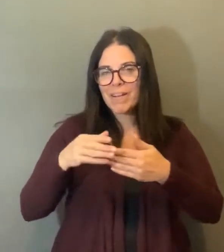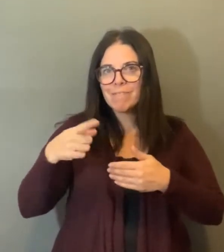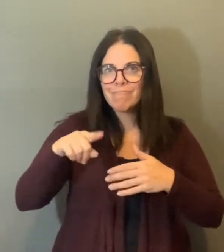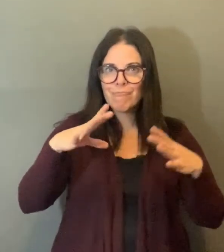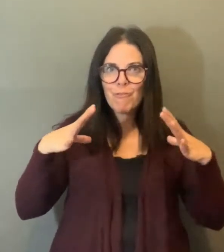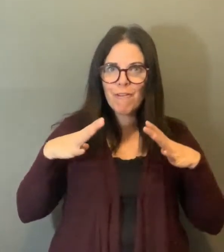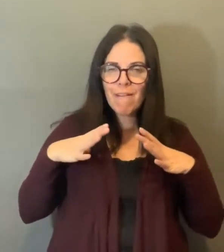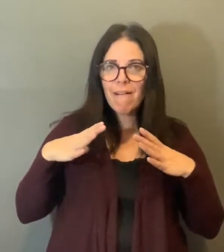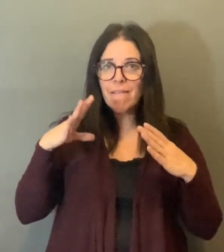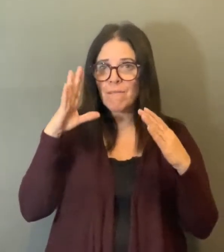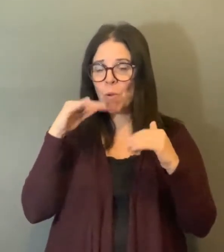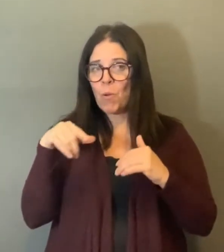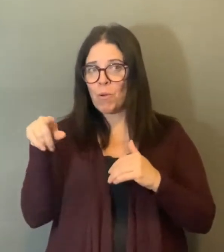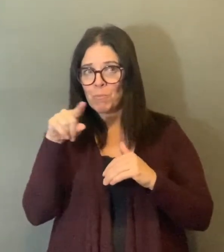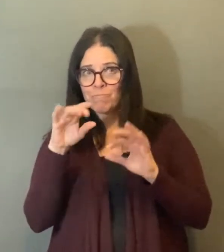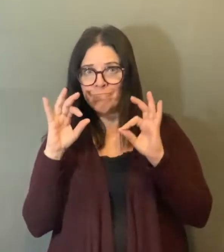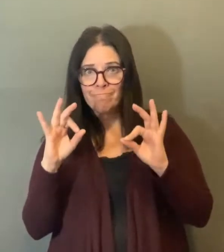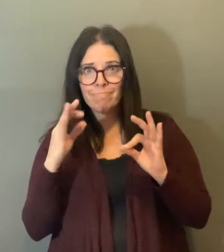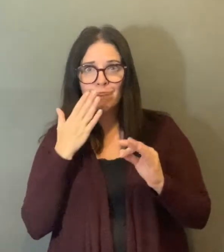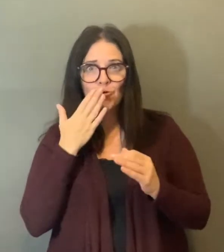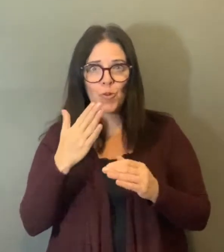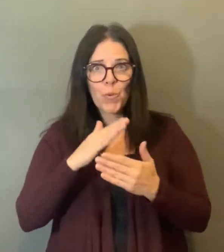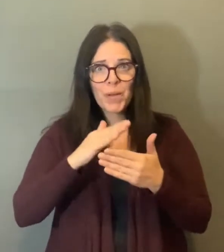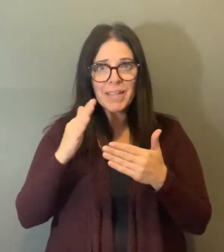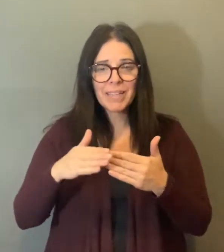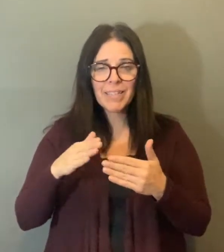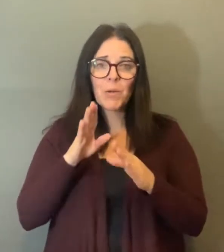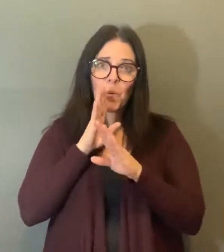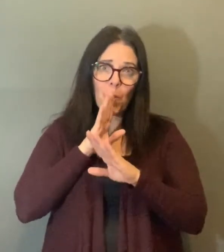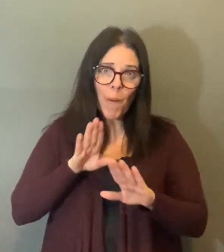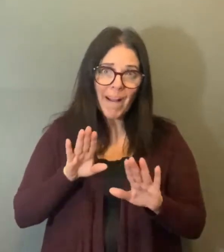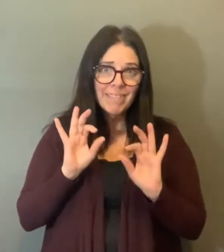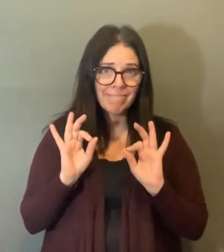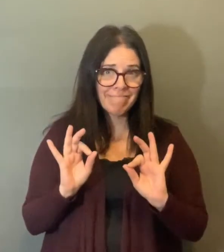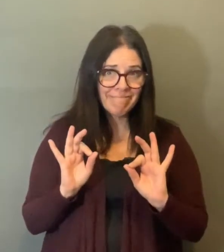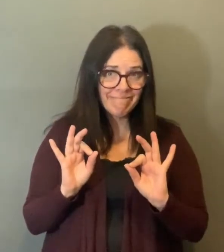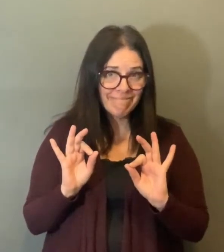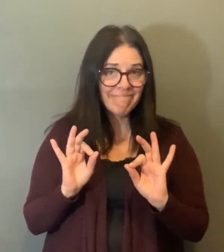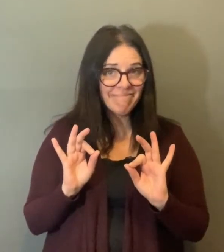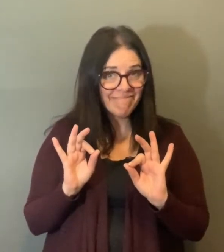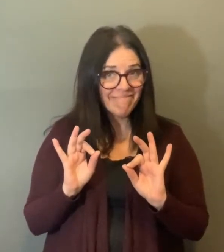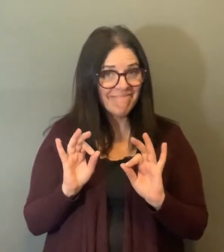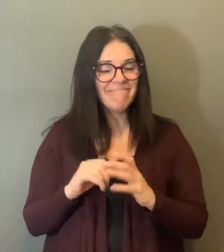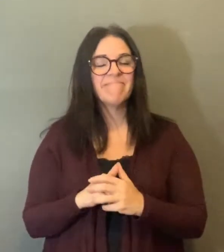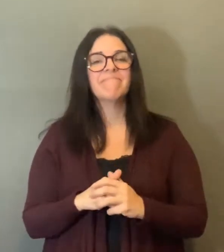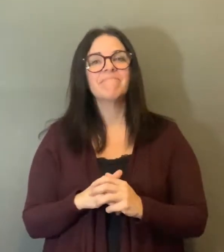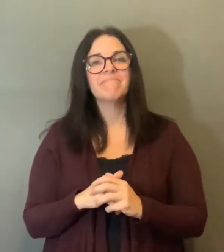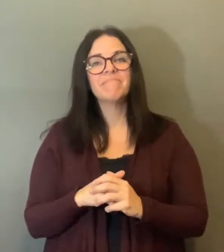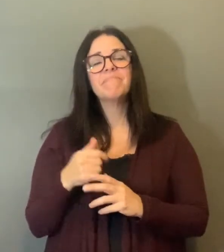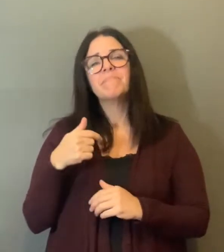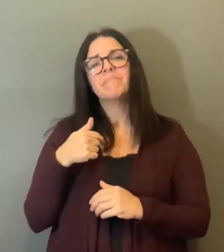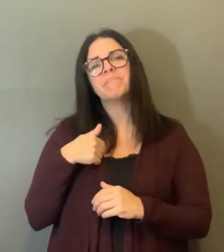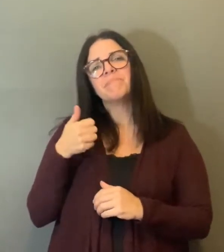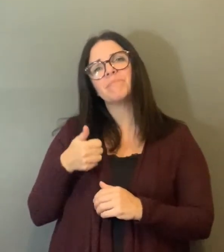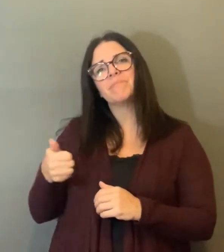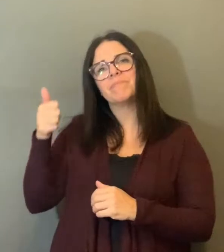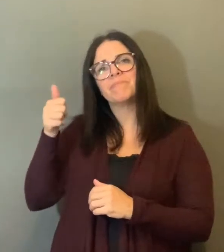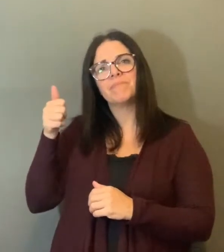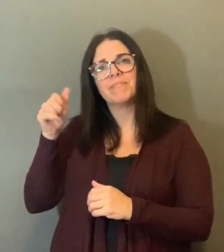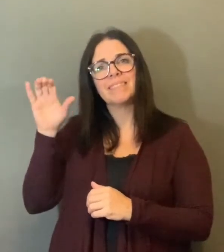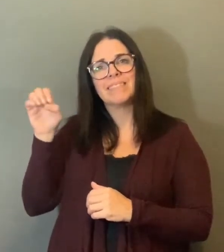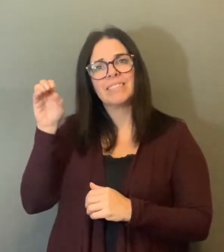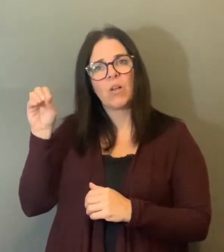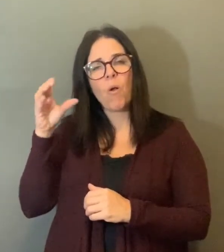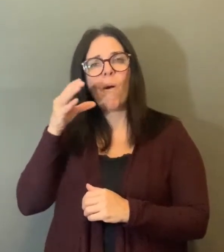Welcome everyone. Thank you for joining us today after a bit of a break. I trust that everyone had a quiet weekend.